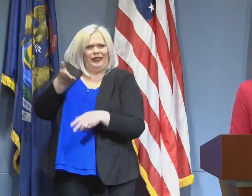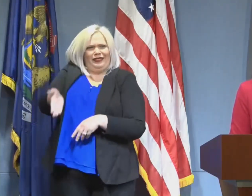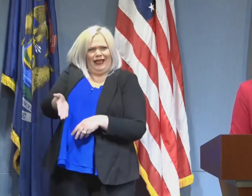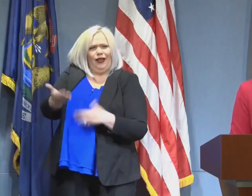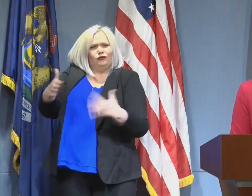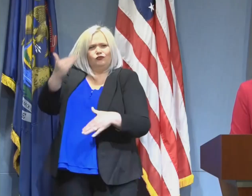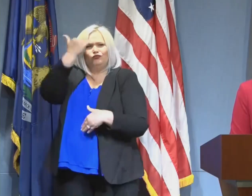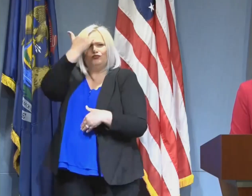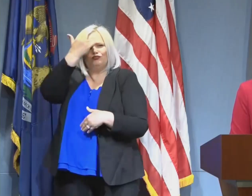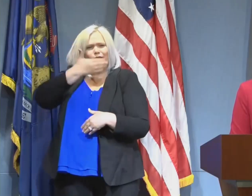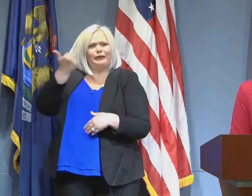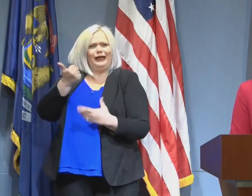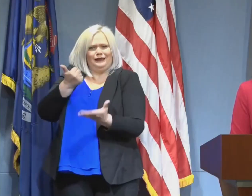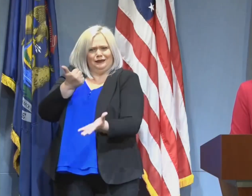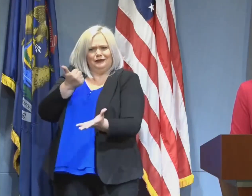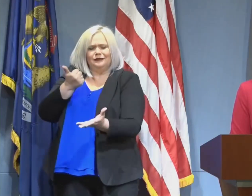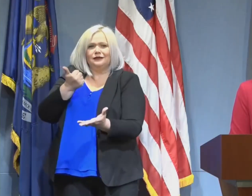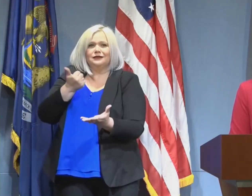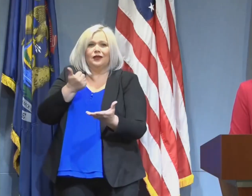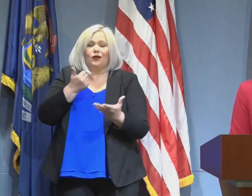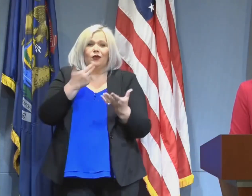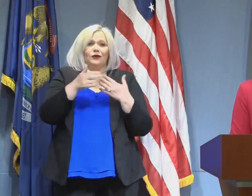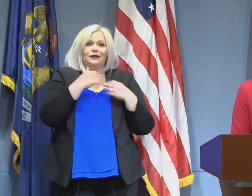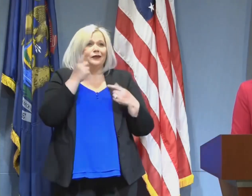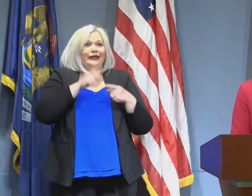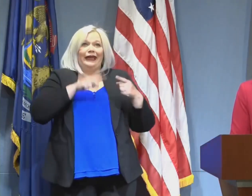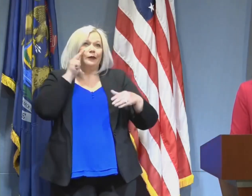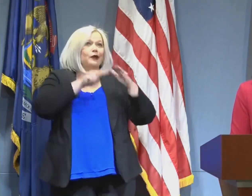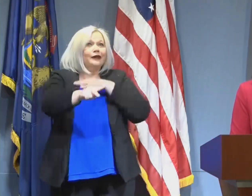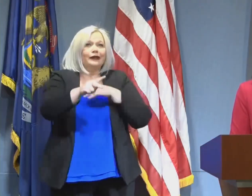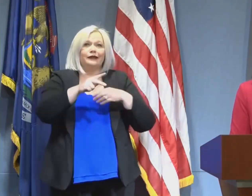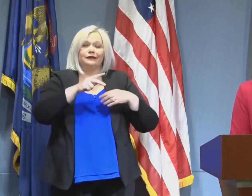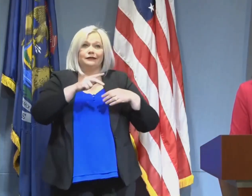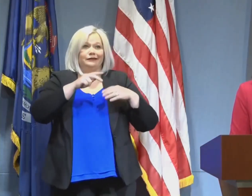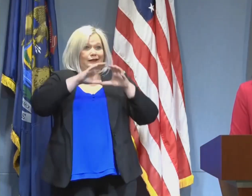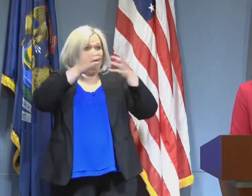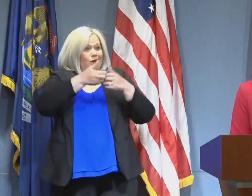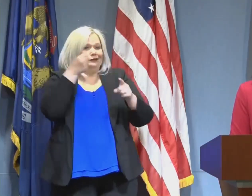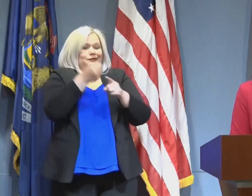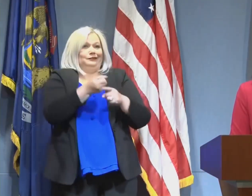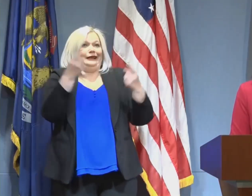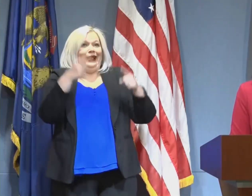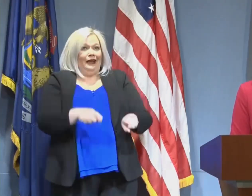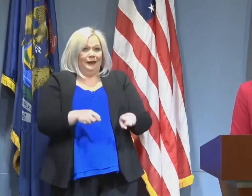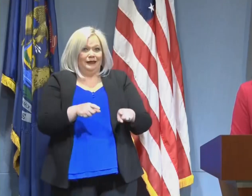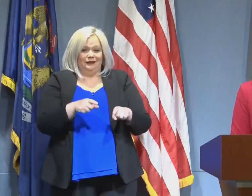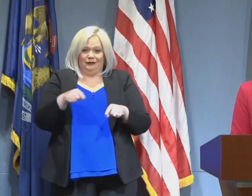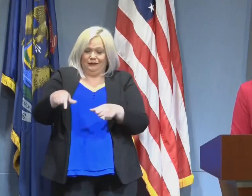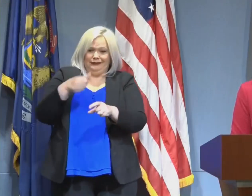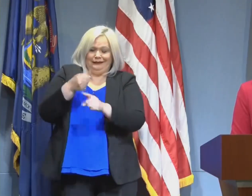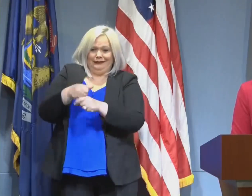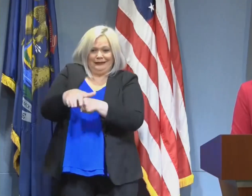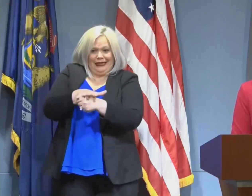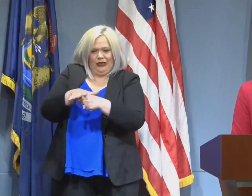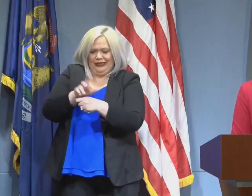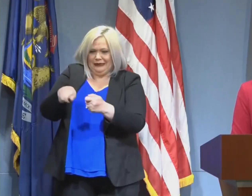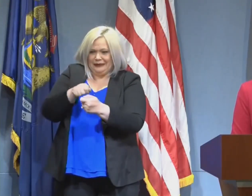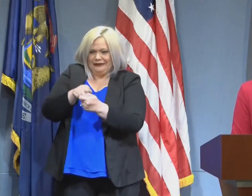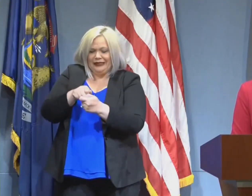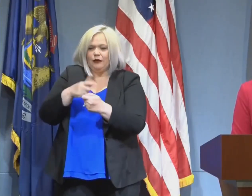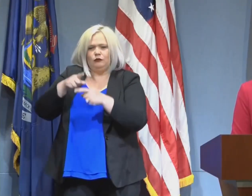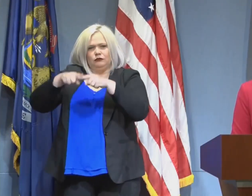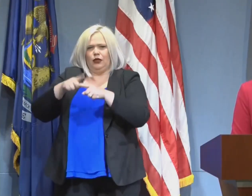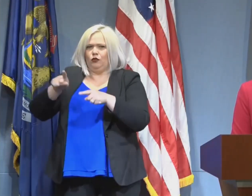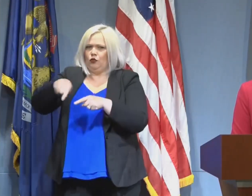initiated and confined to one region of our state and that's how we'll continue to operate in this